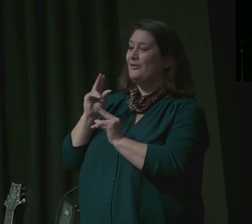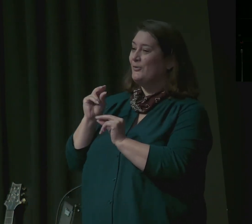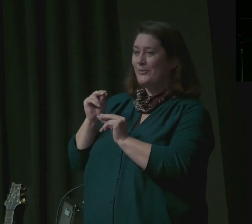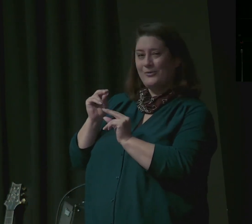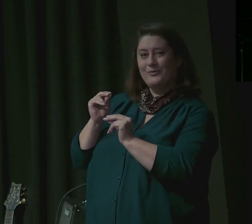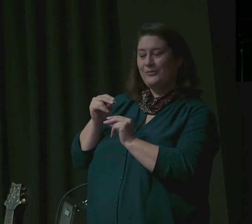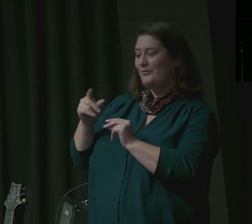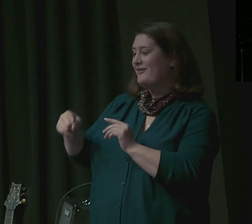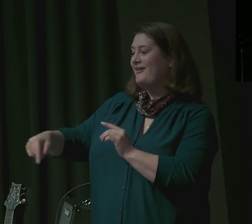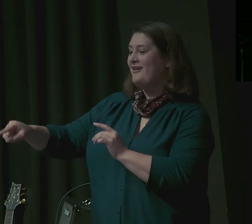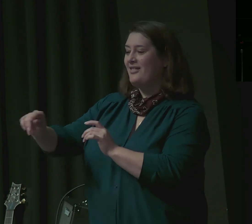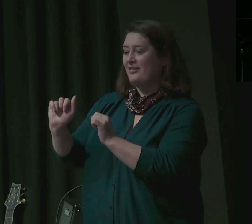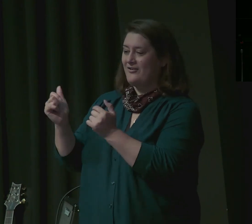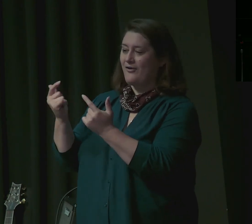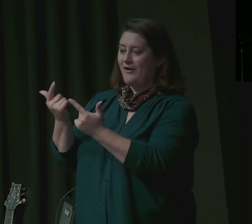are receiving.